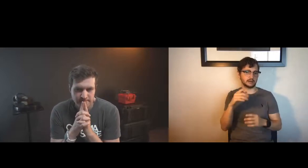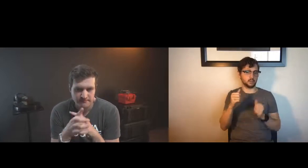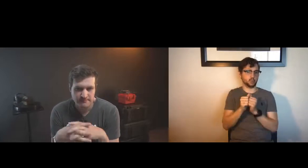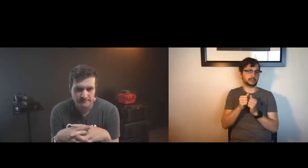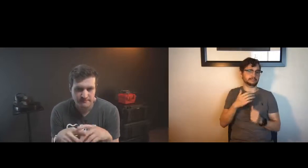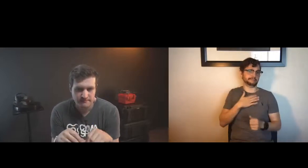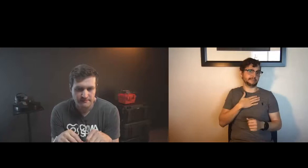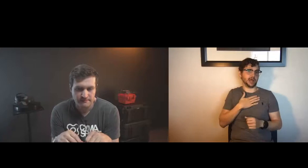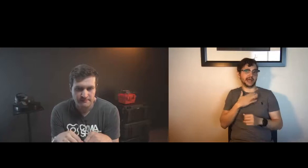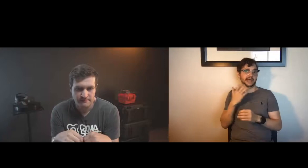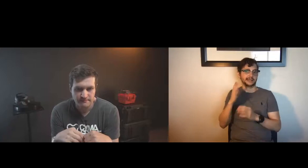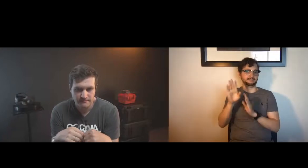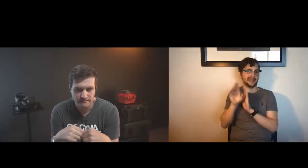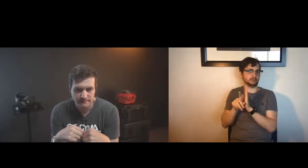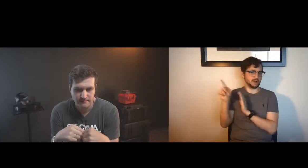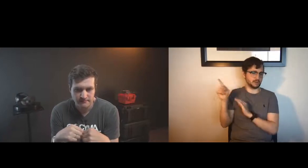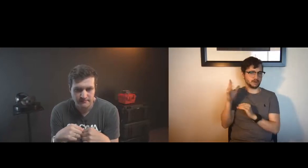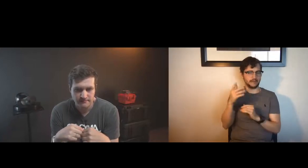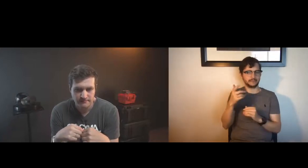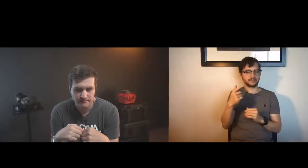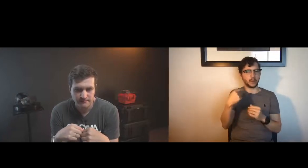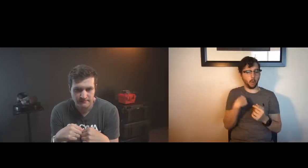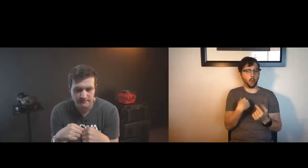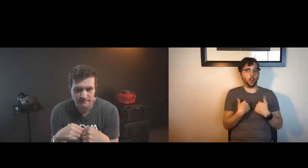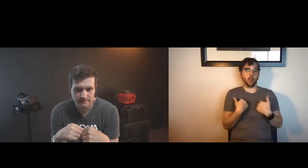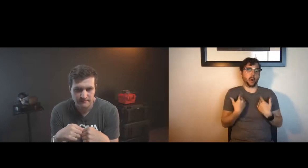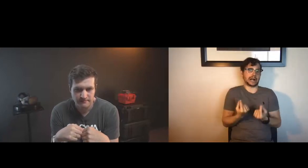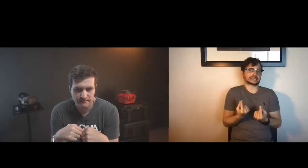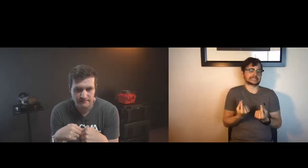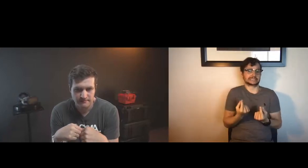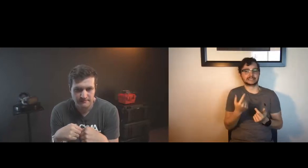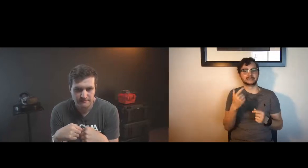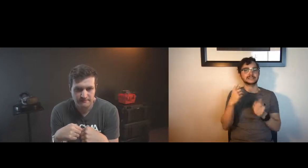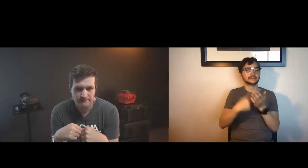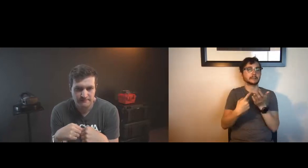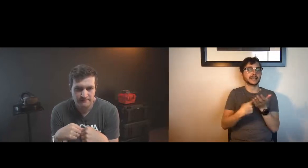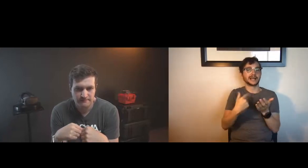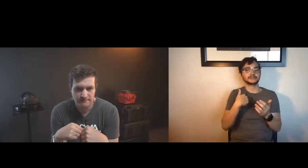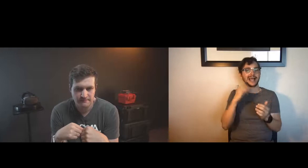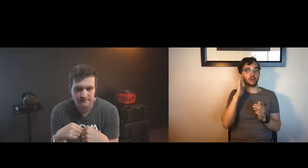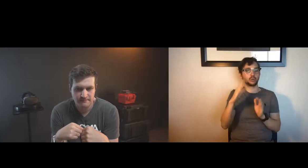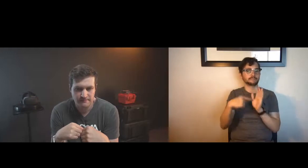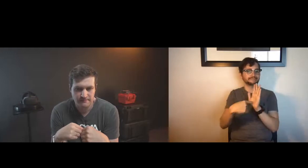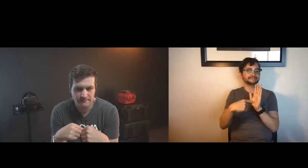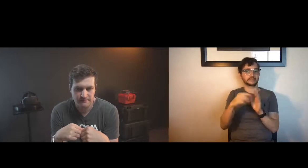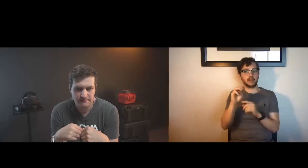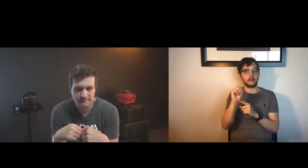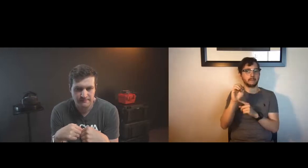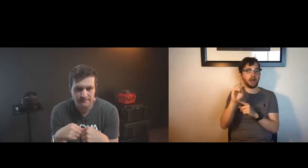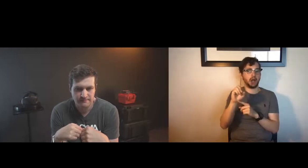the reason i ask is because i've had some experience with unity in my background and what i did